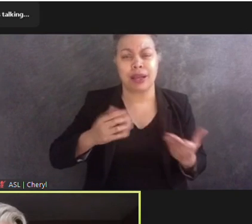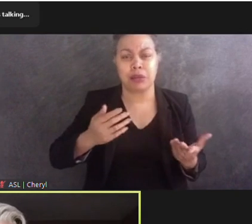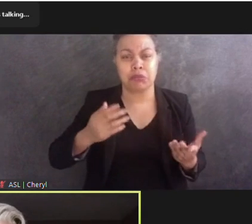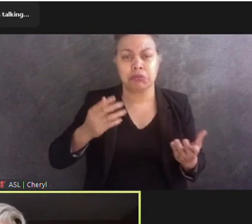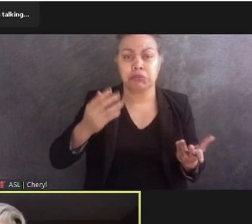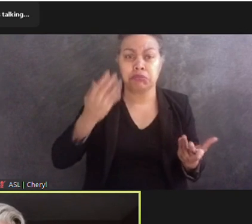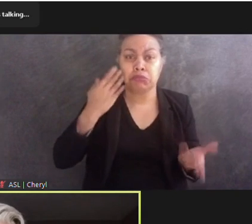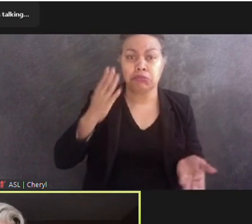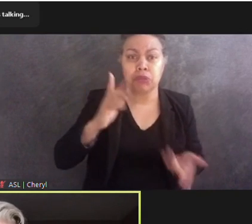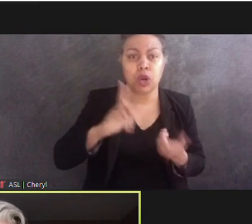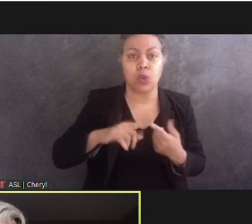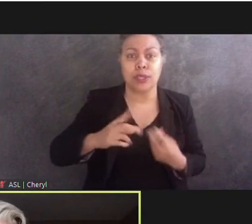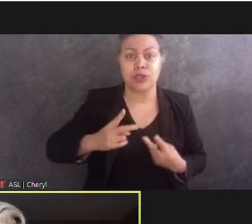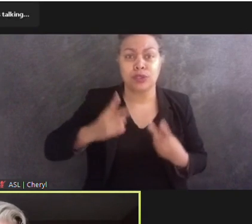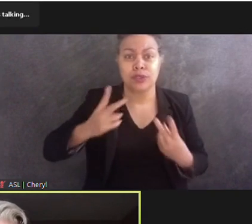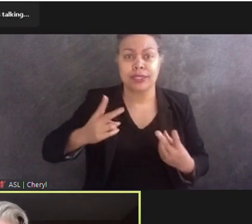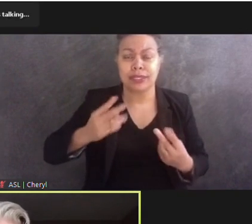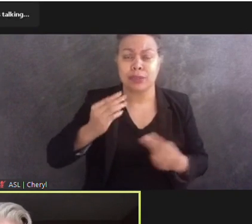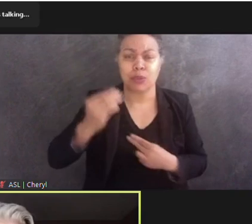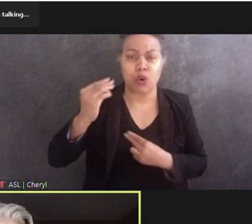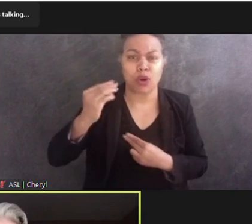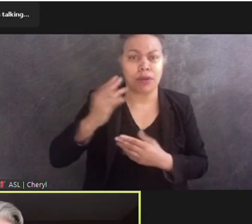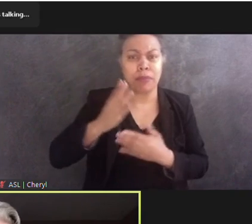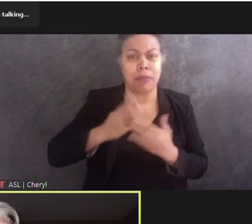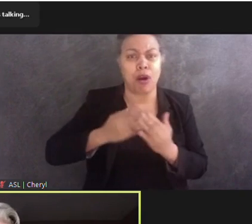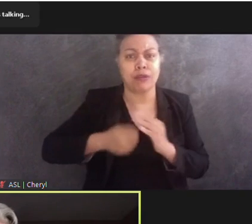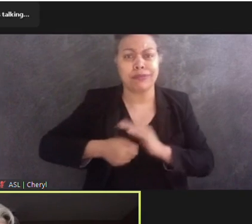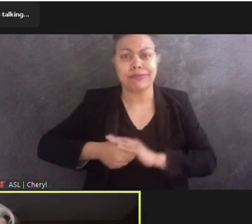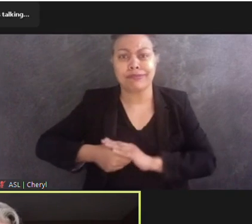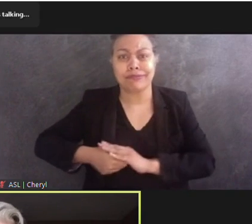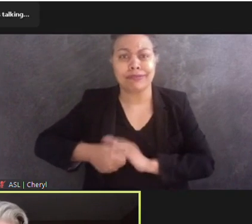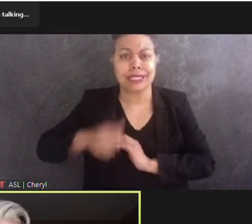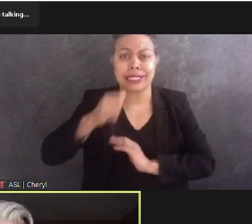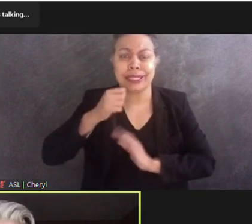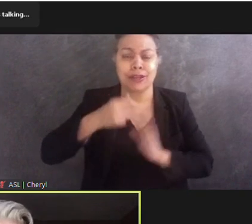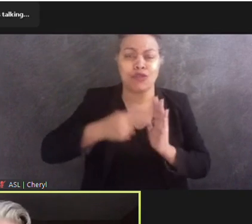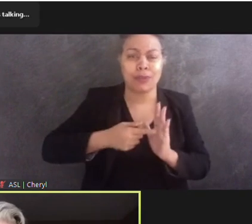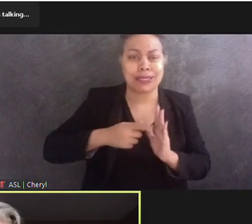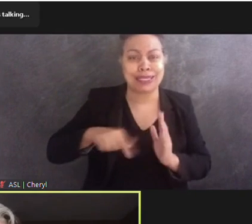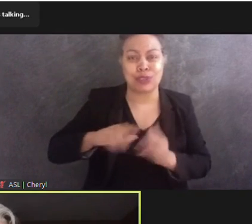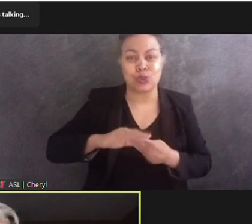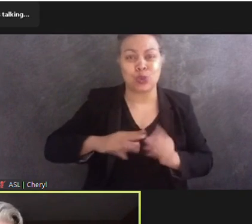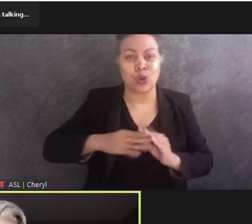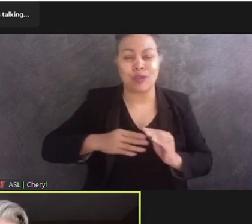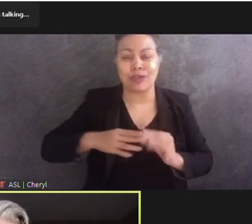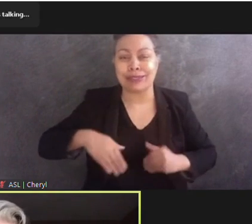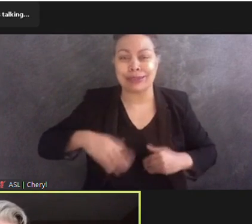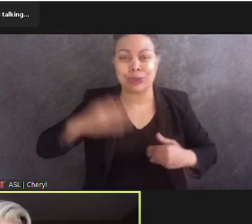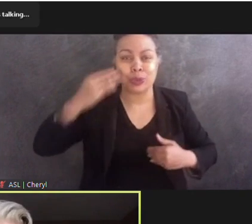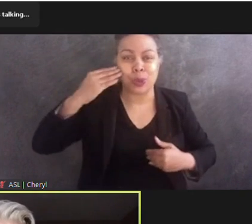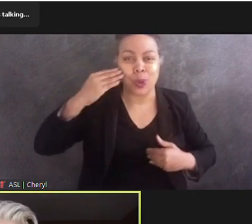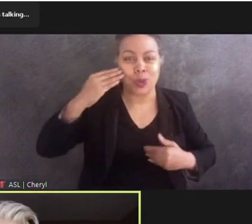memorial. We call them the underrepresented stories or unrepresented or almost to be lost narratives.